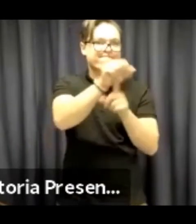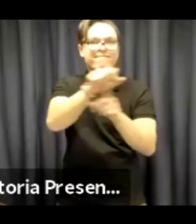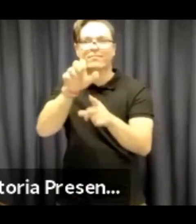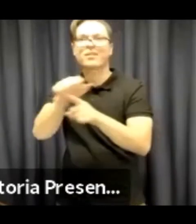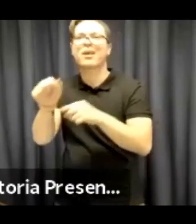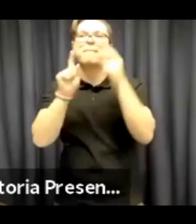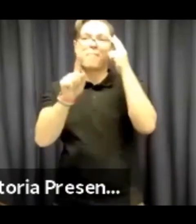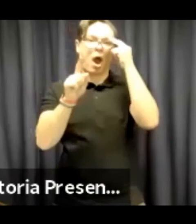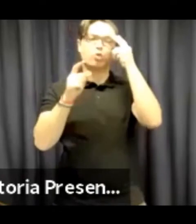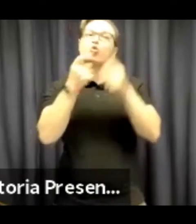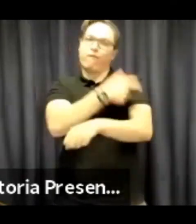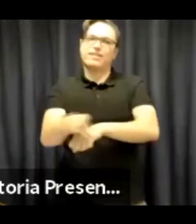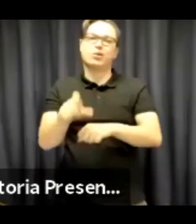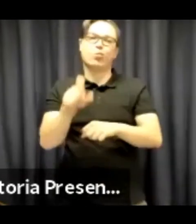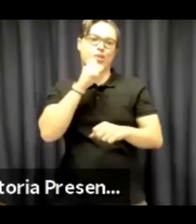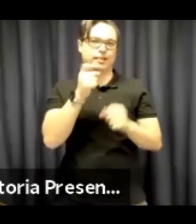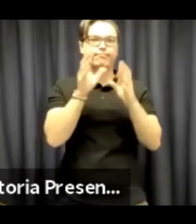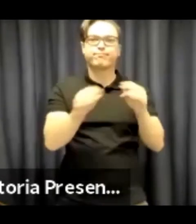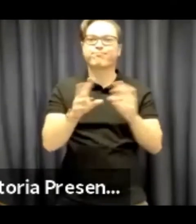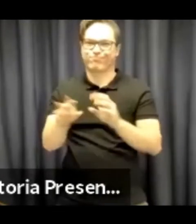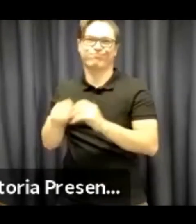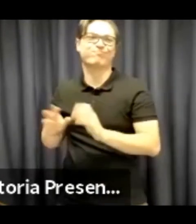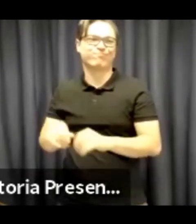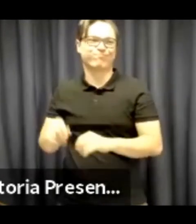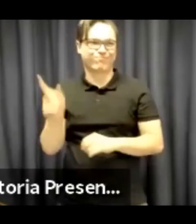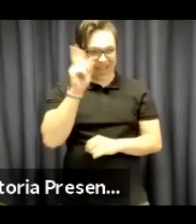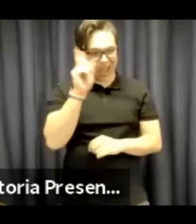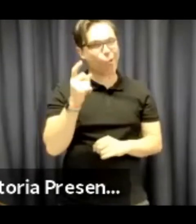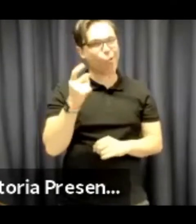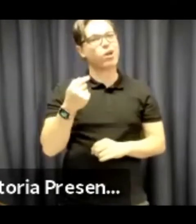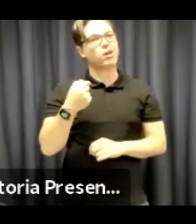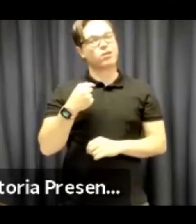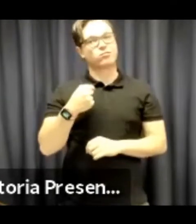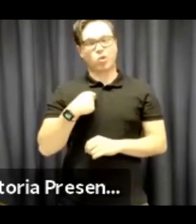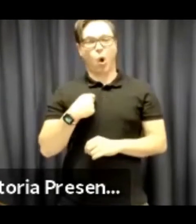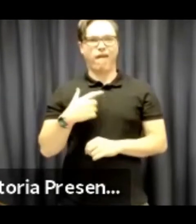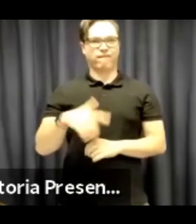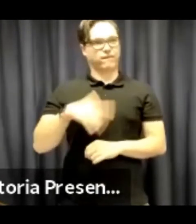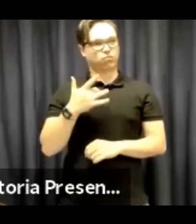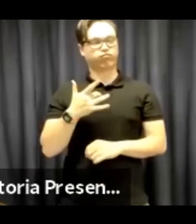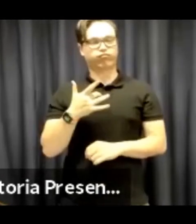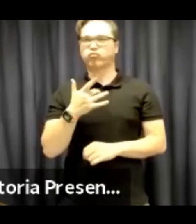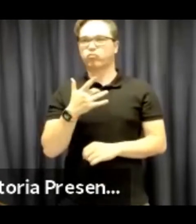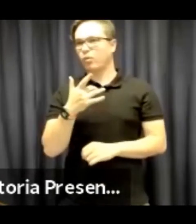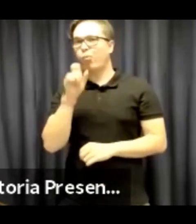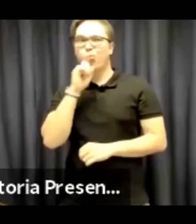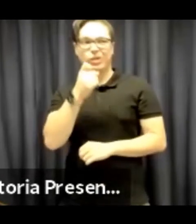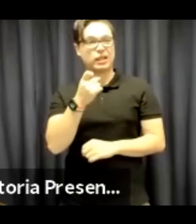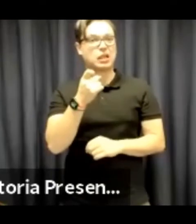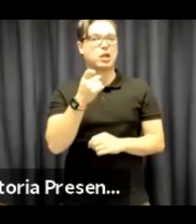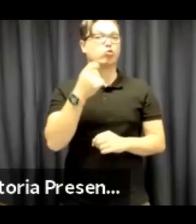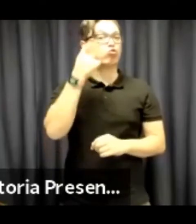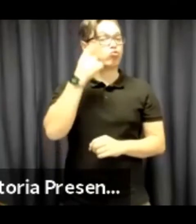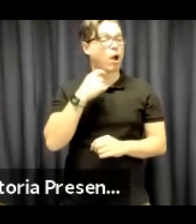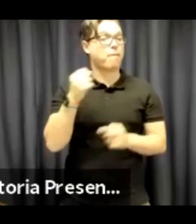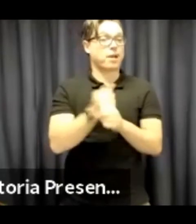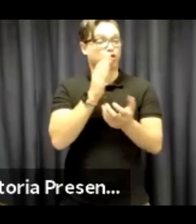obviously we identify key areas that we need to resolve and we have managed to do that. So